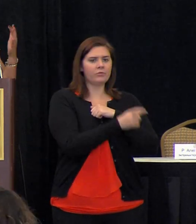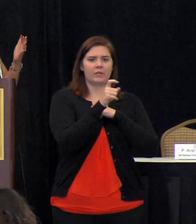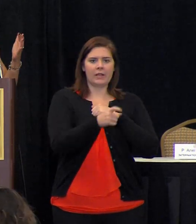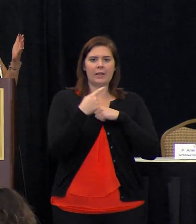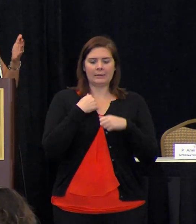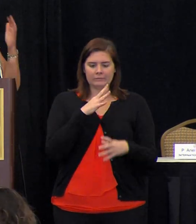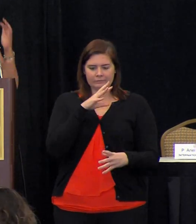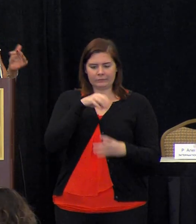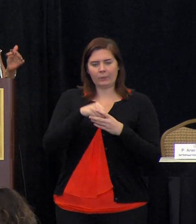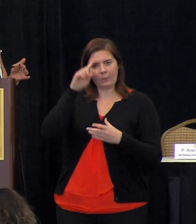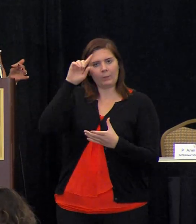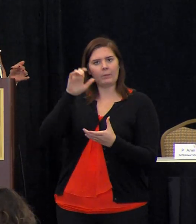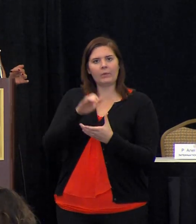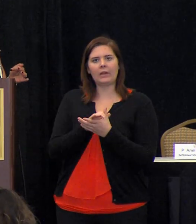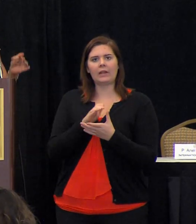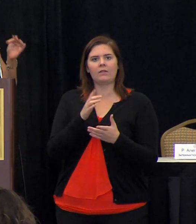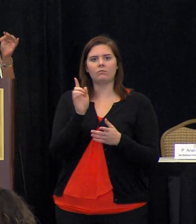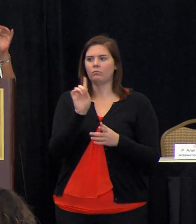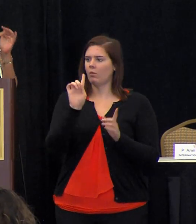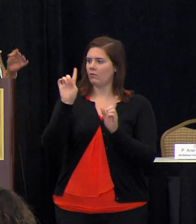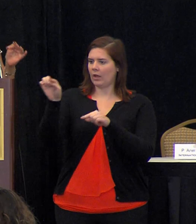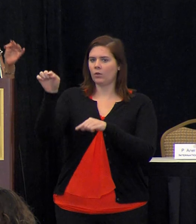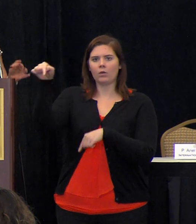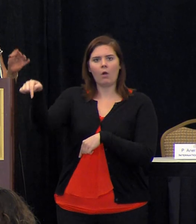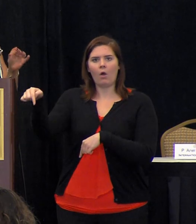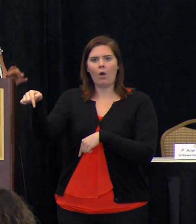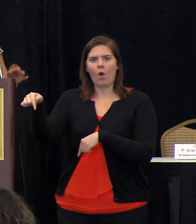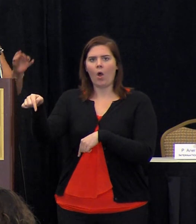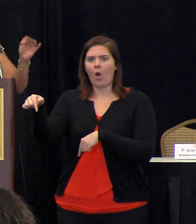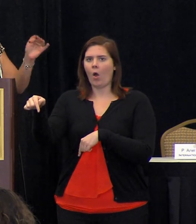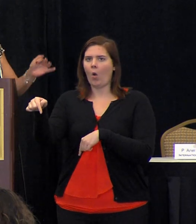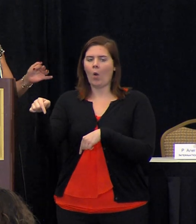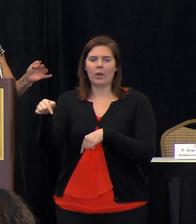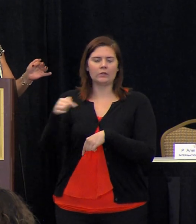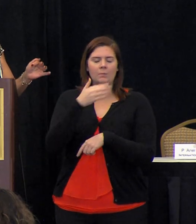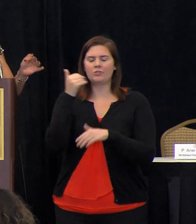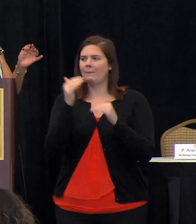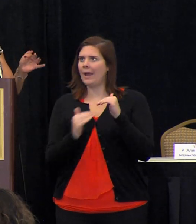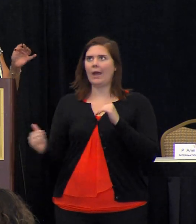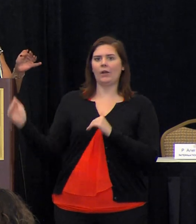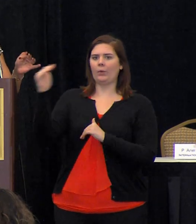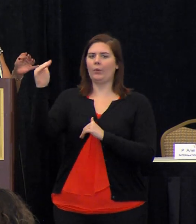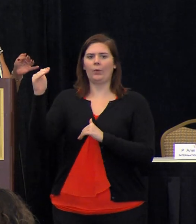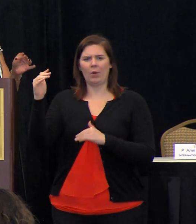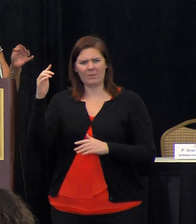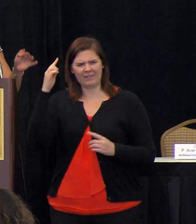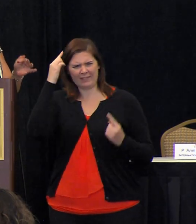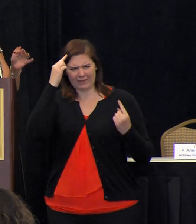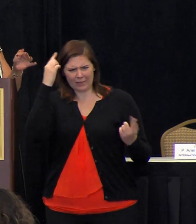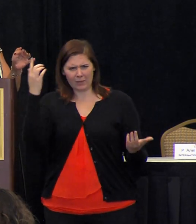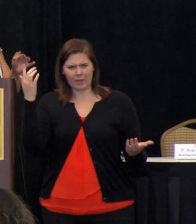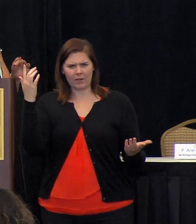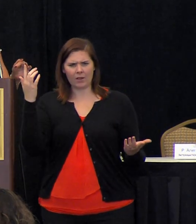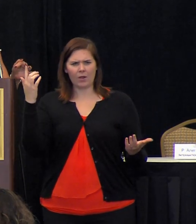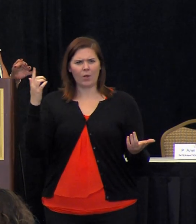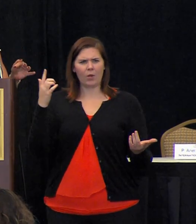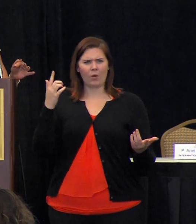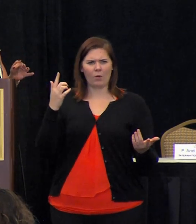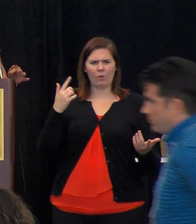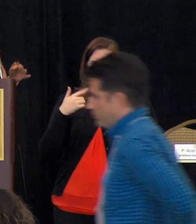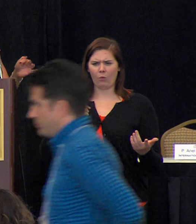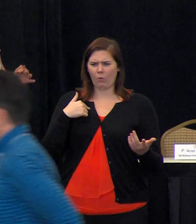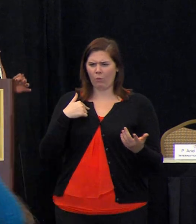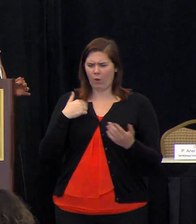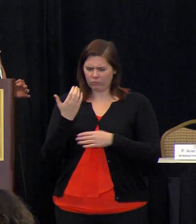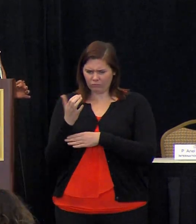and believe wherever they're going is a million bazillion times better think about it what would it take for you